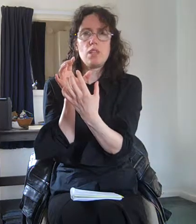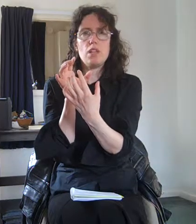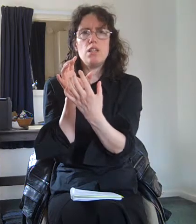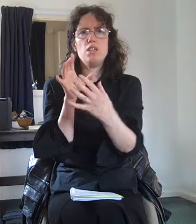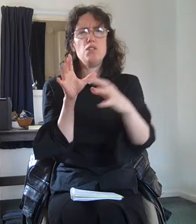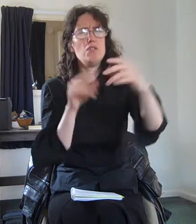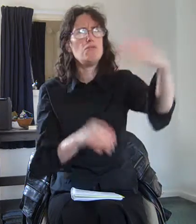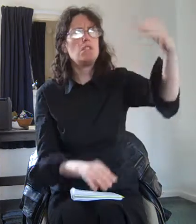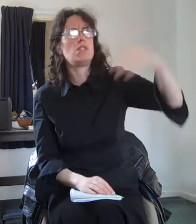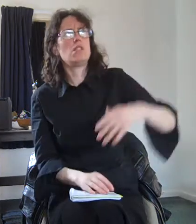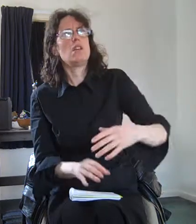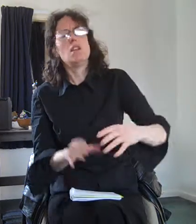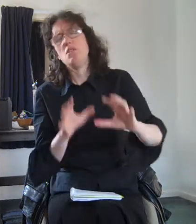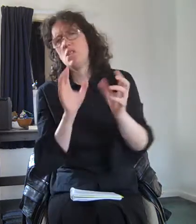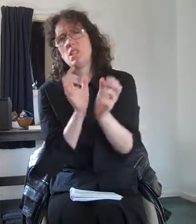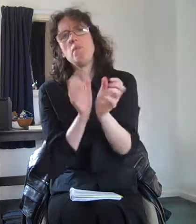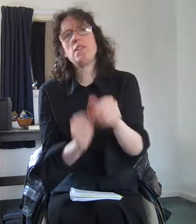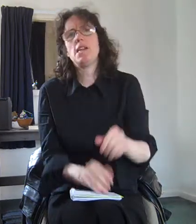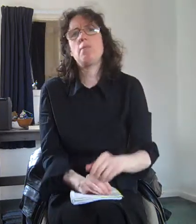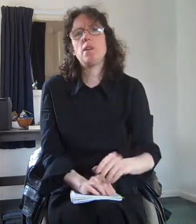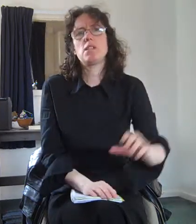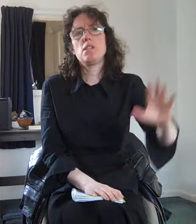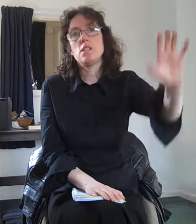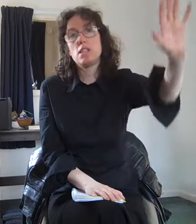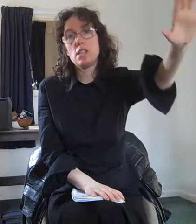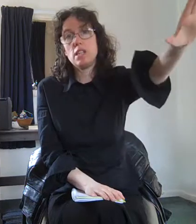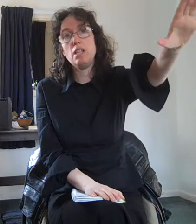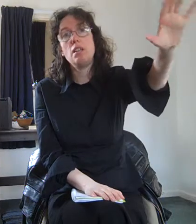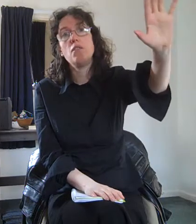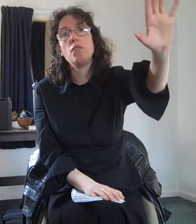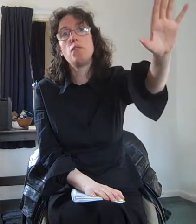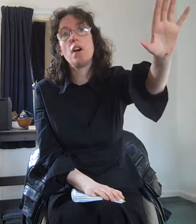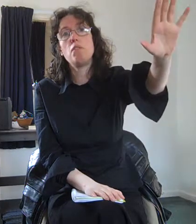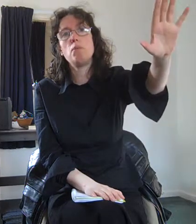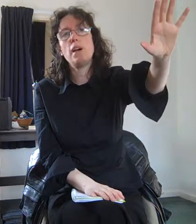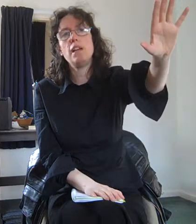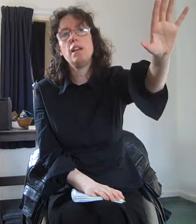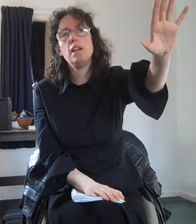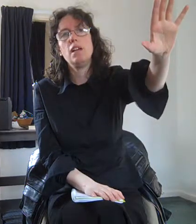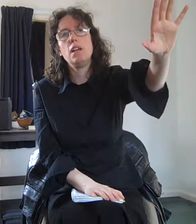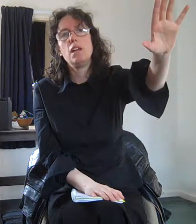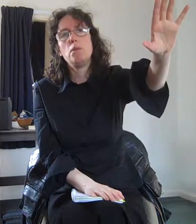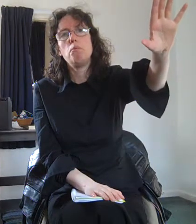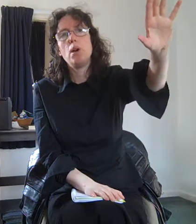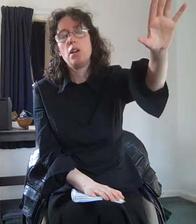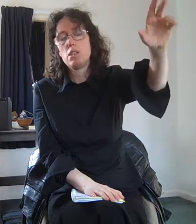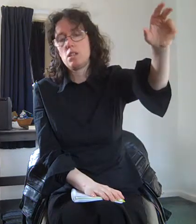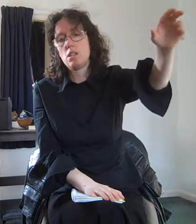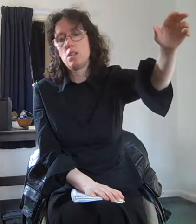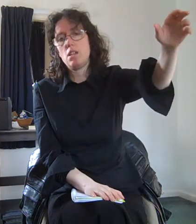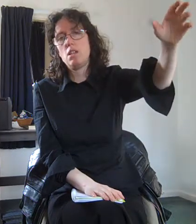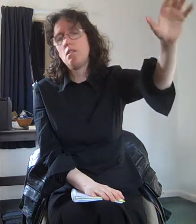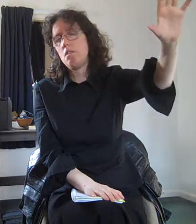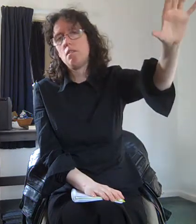You use some of the same muscles to see far away but not